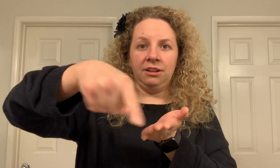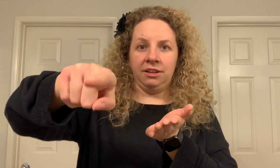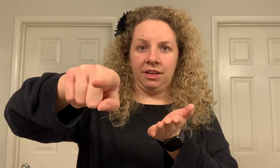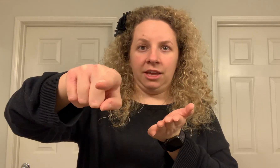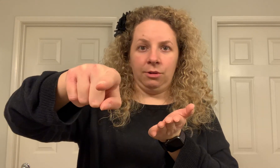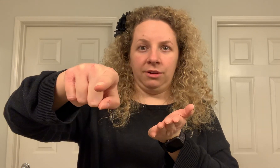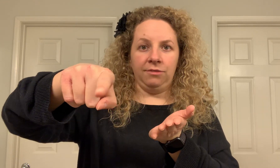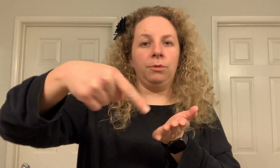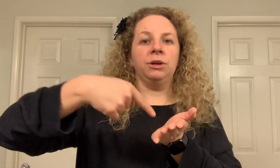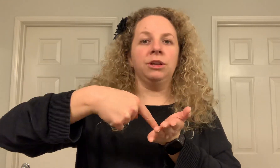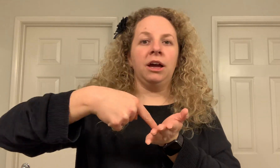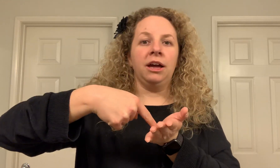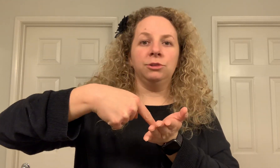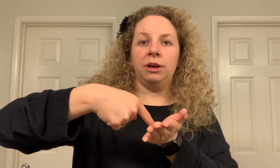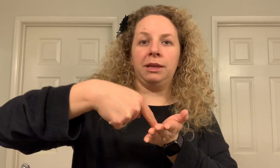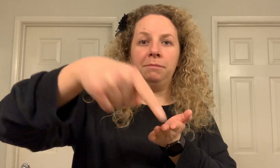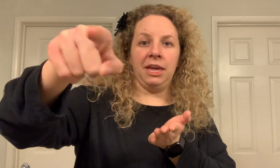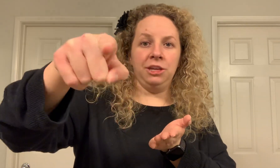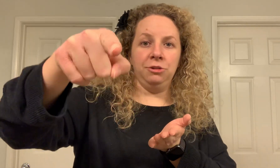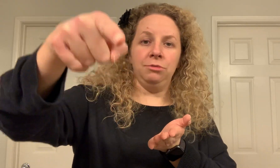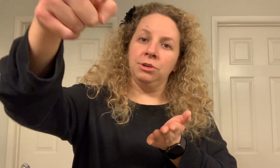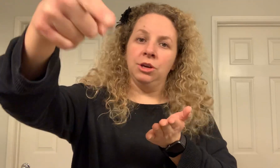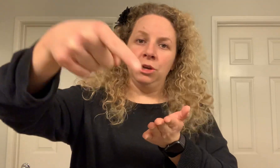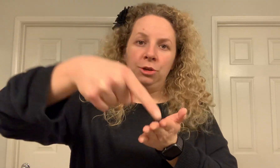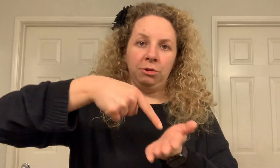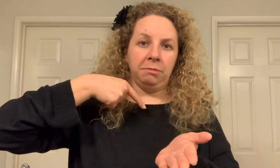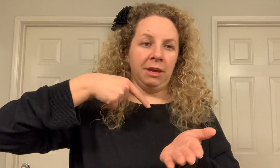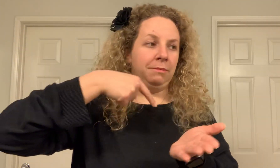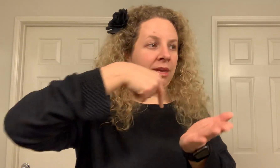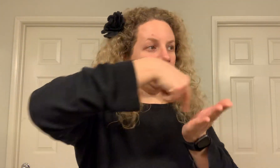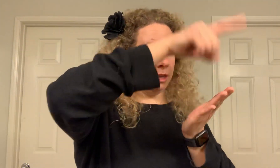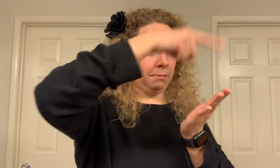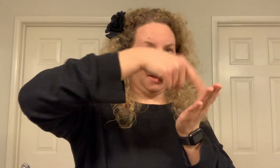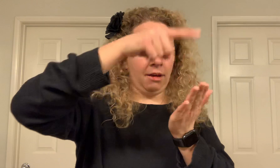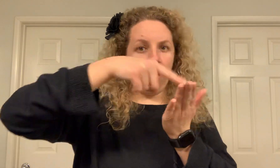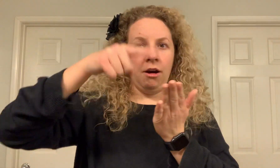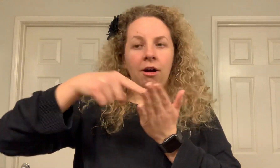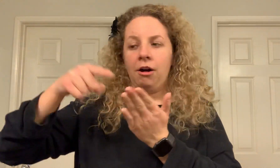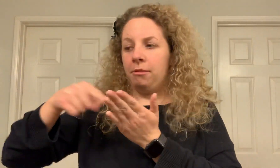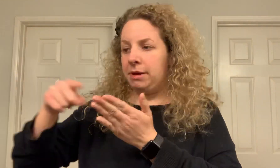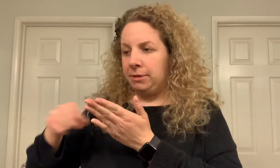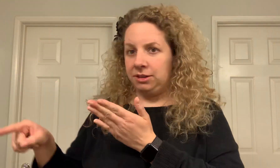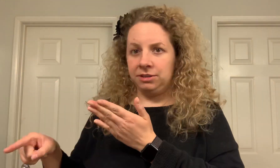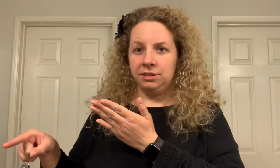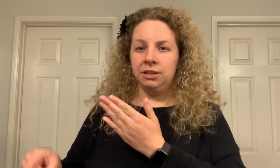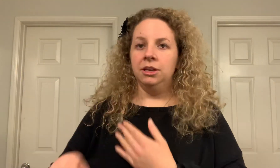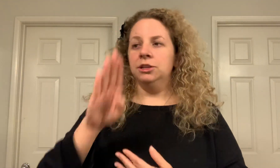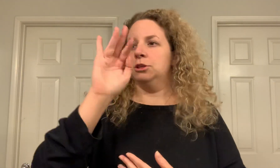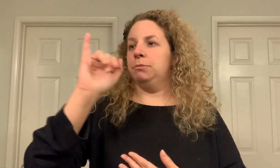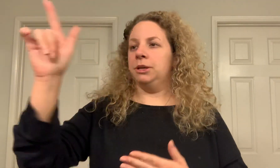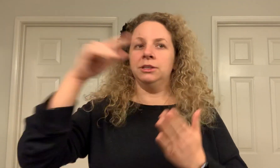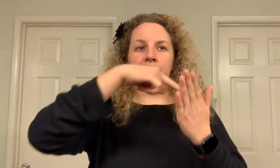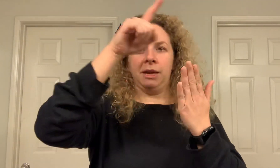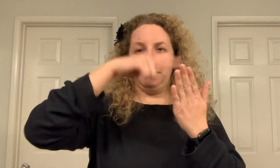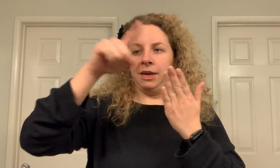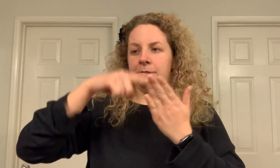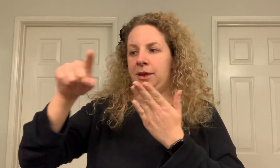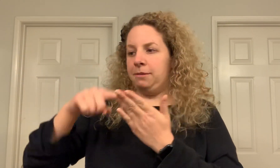and going forward. So I can pay you. You can pay me. I can pay all my bills. So bills, pay, pay, pay,